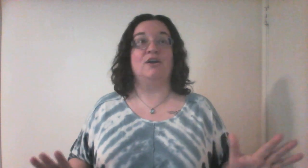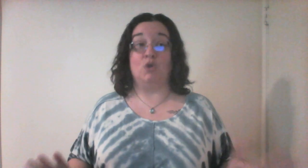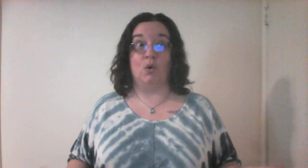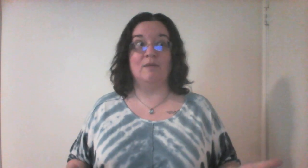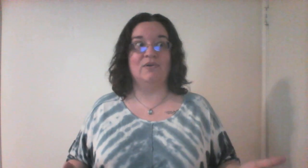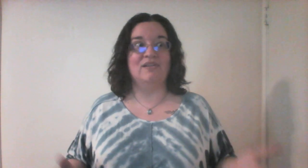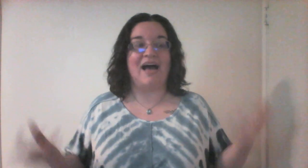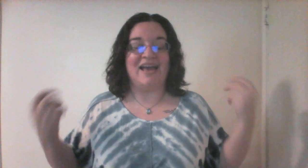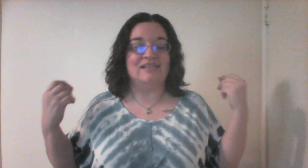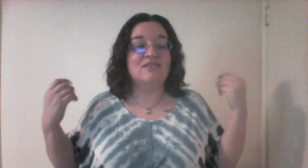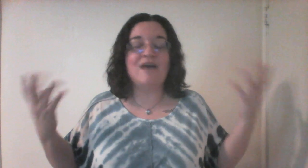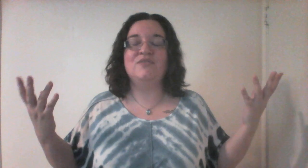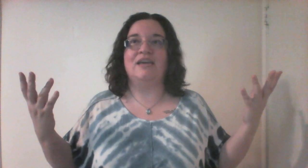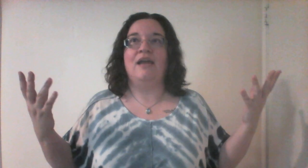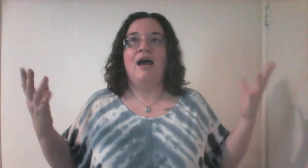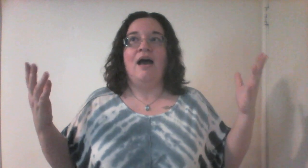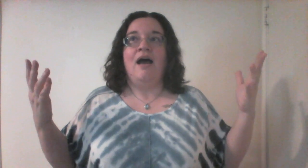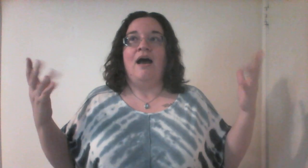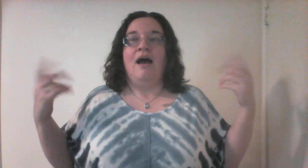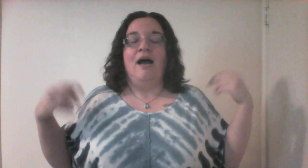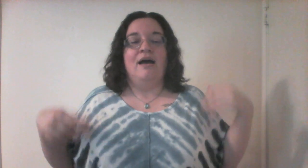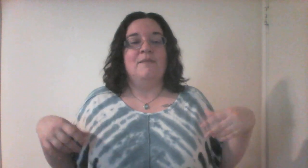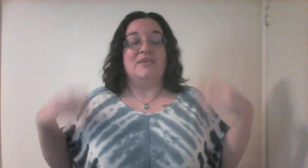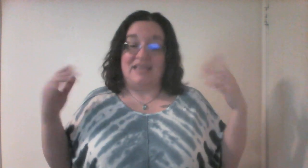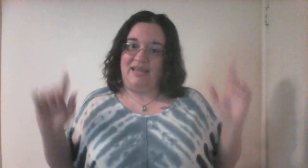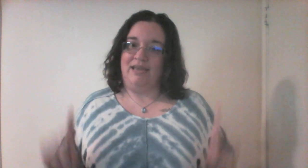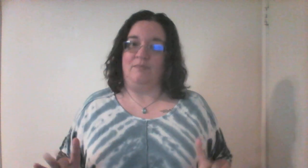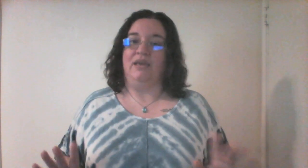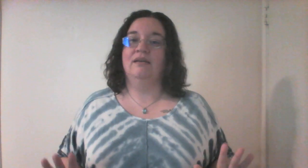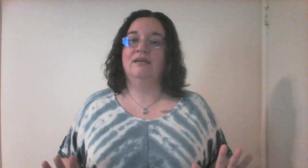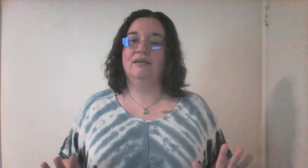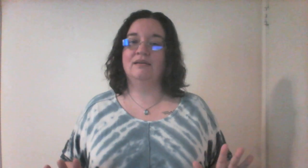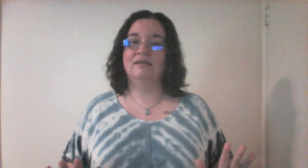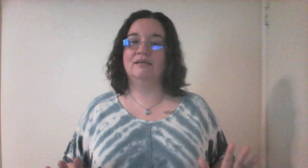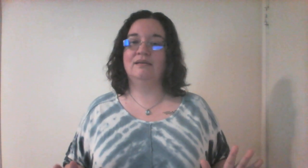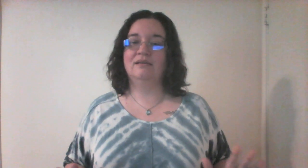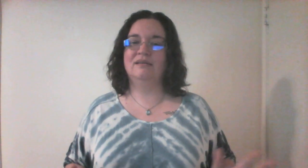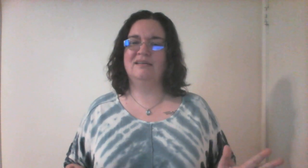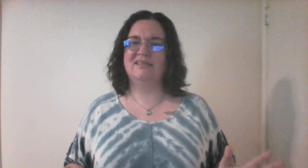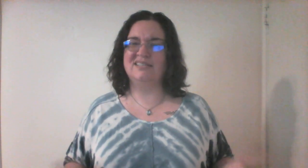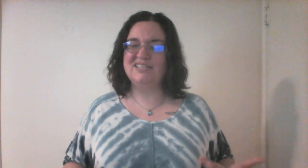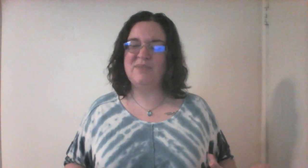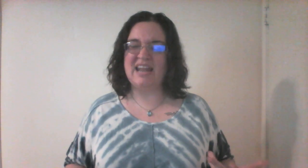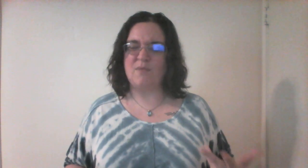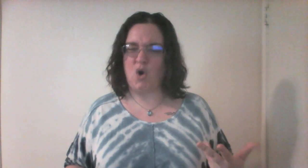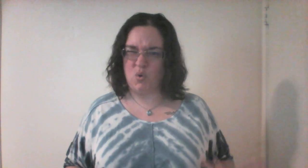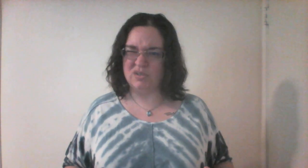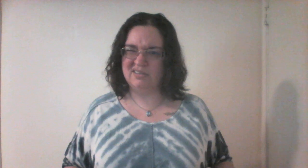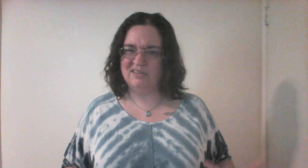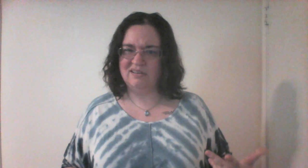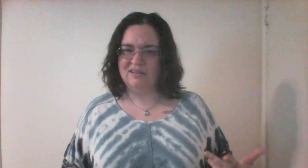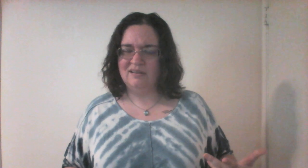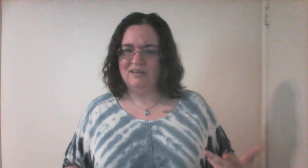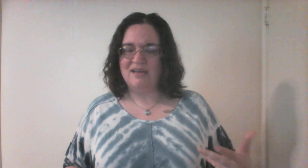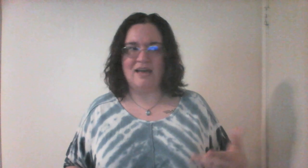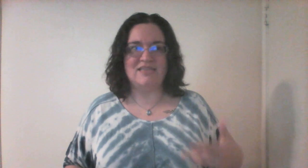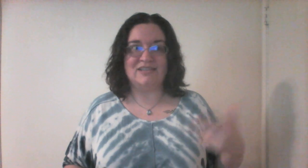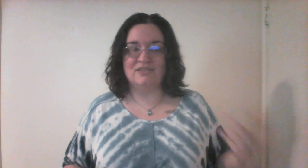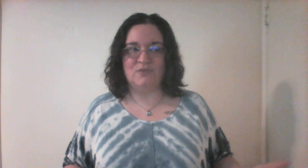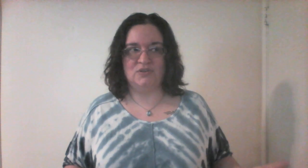adorable. I loved it. But then it hit me. Does this mean I'm old? That's the first